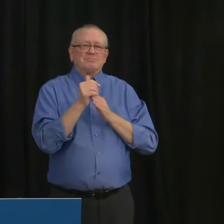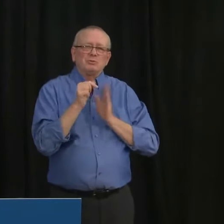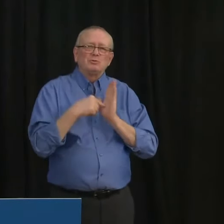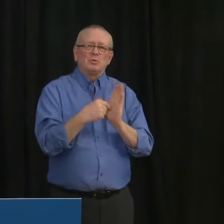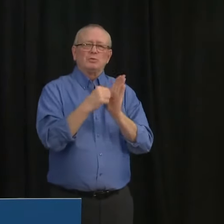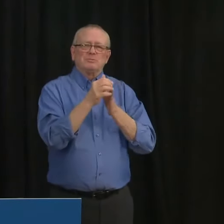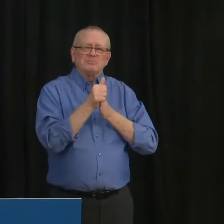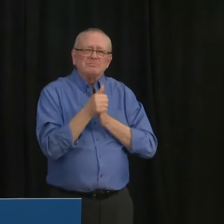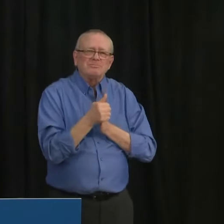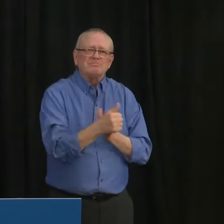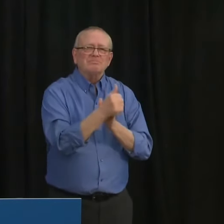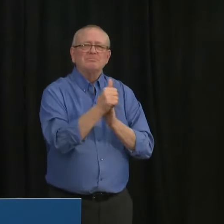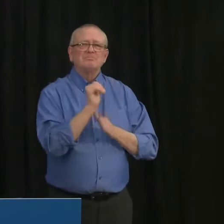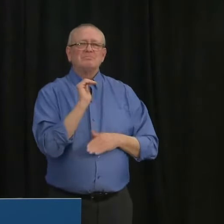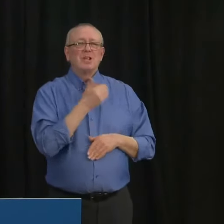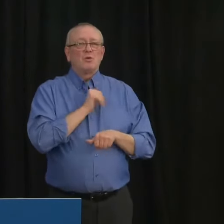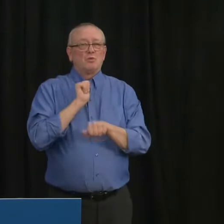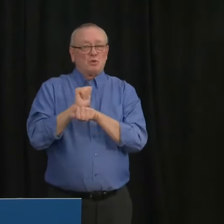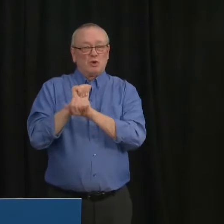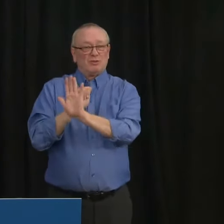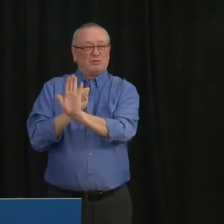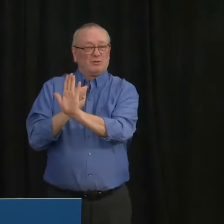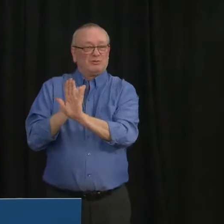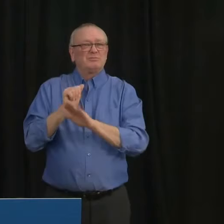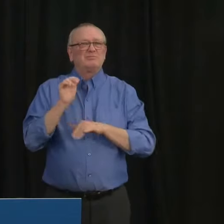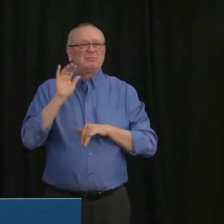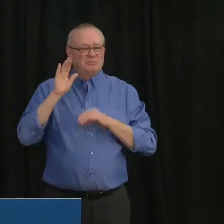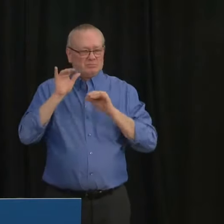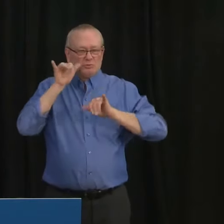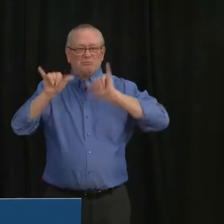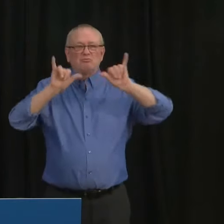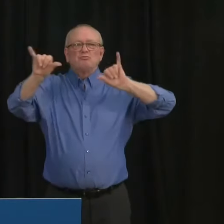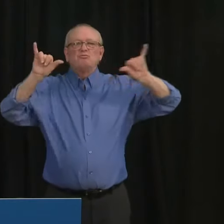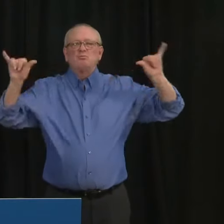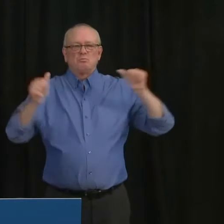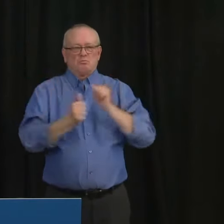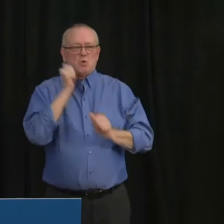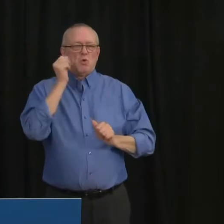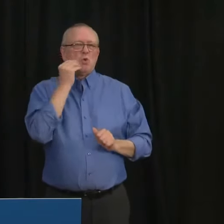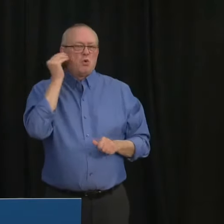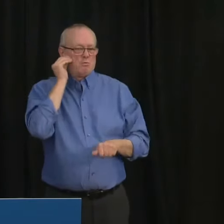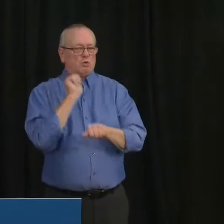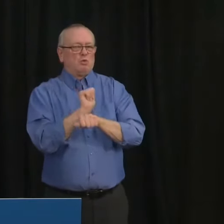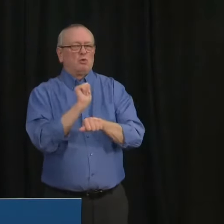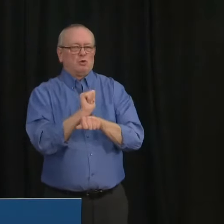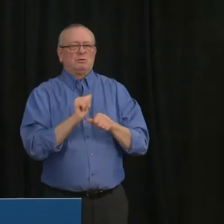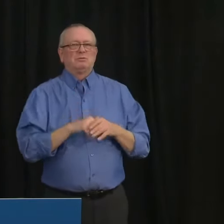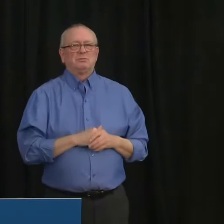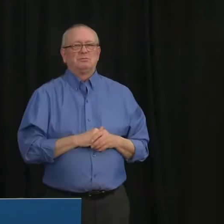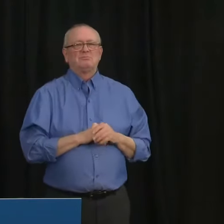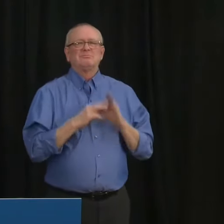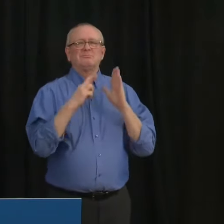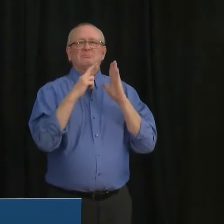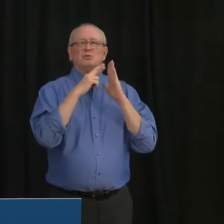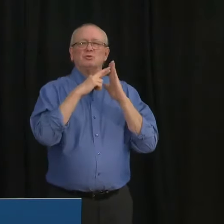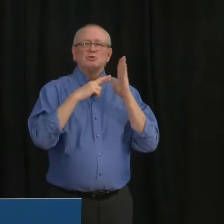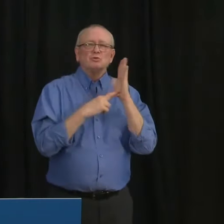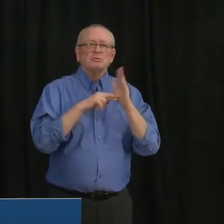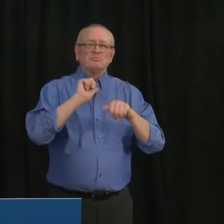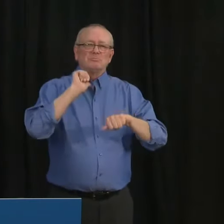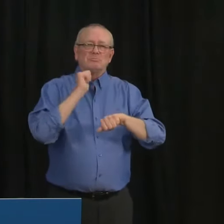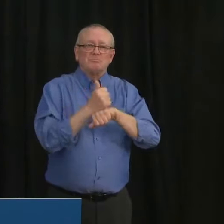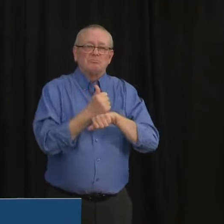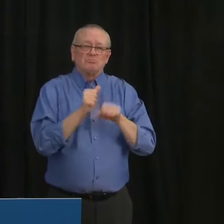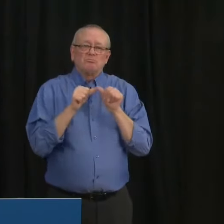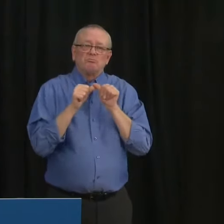to remote work in the days and weeks to come. These measures will be in place for a minimum of three weeks and will be re